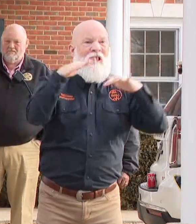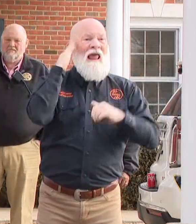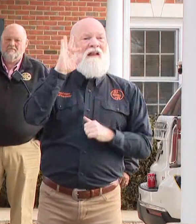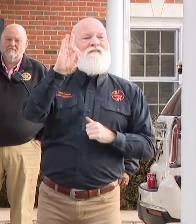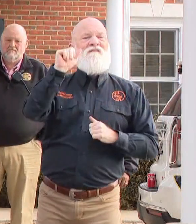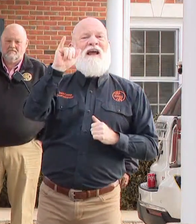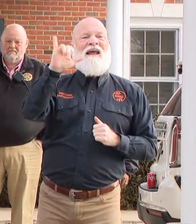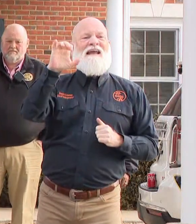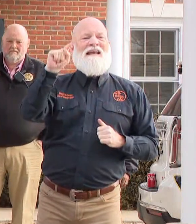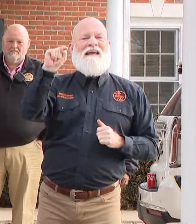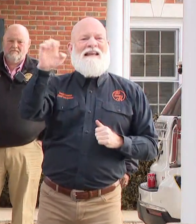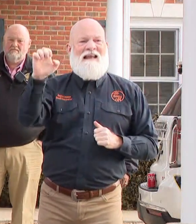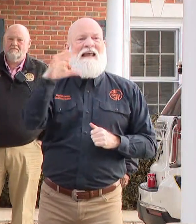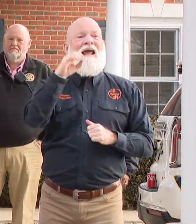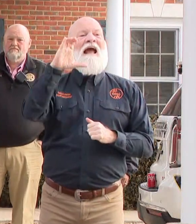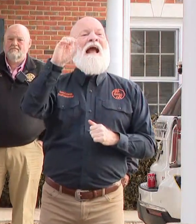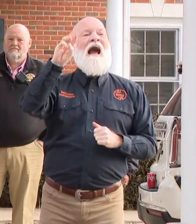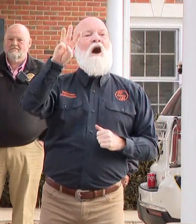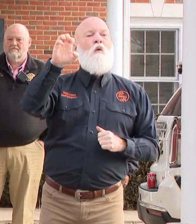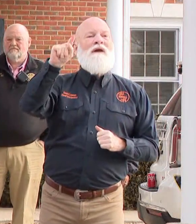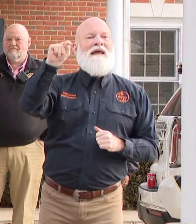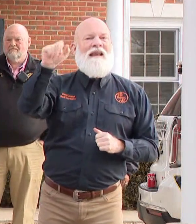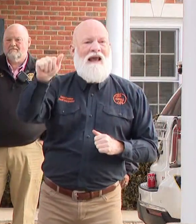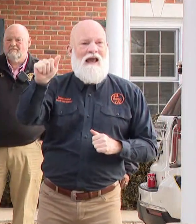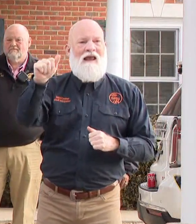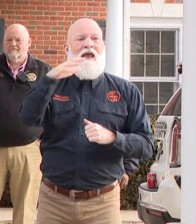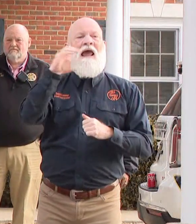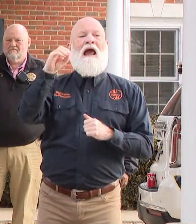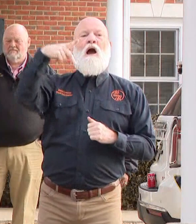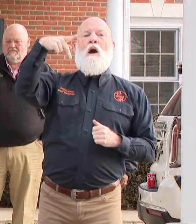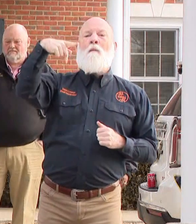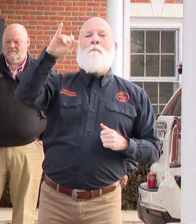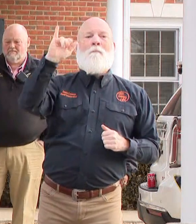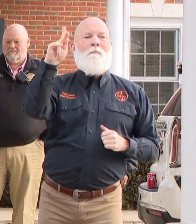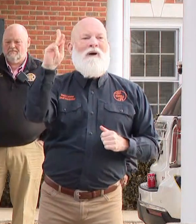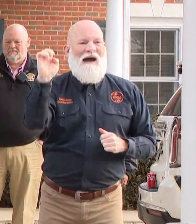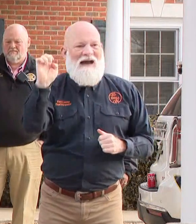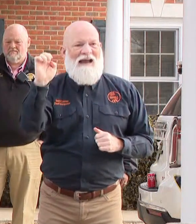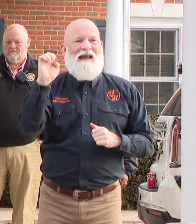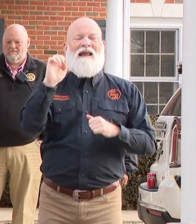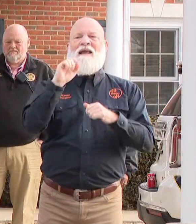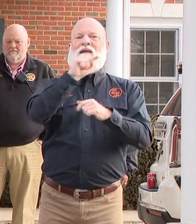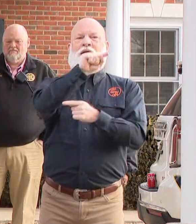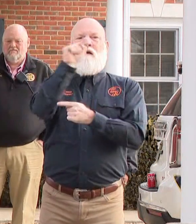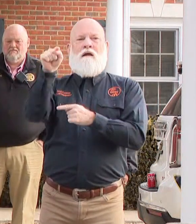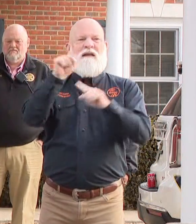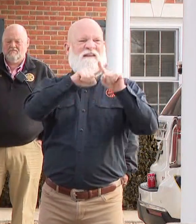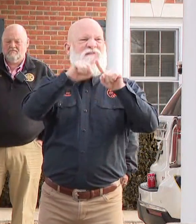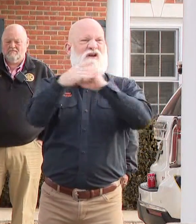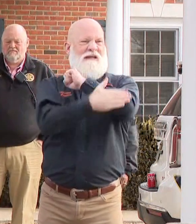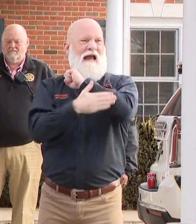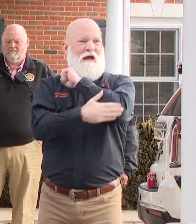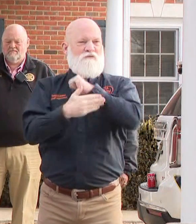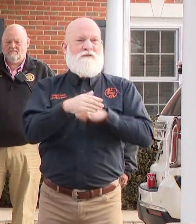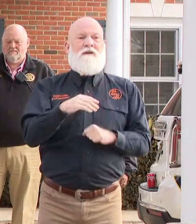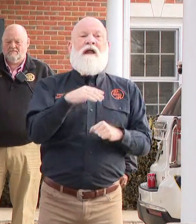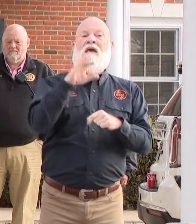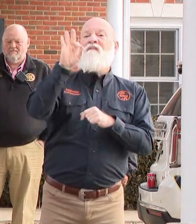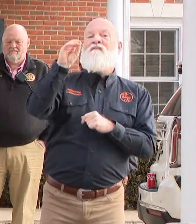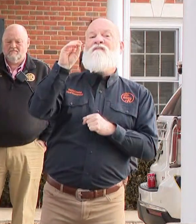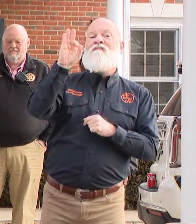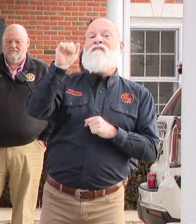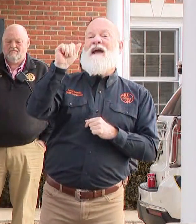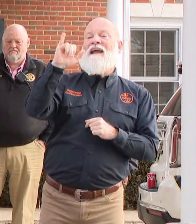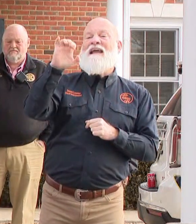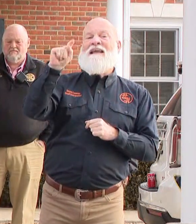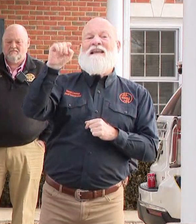Upson County, Houston County, Pike County, along with the City of Fayetteville, Peachtree City, the City of